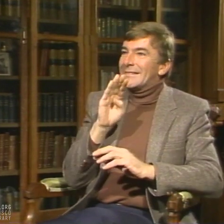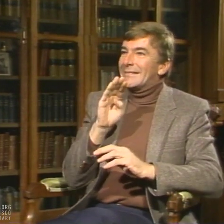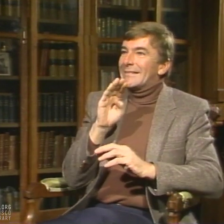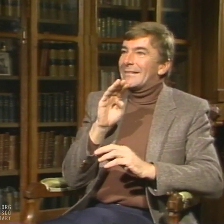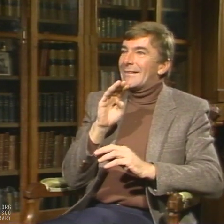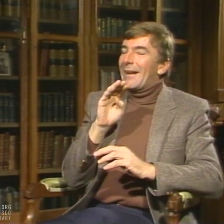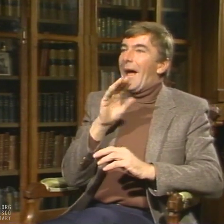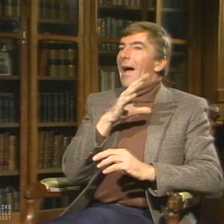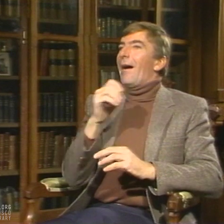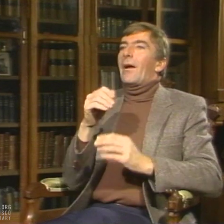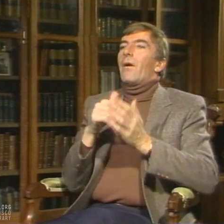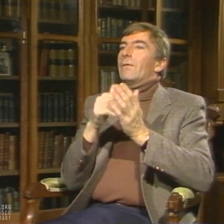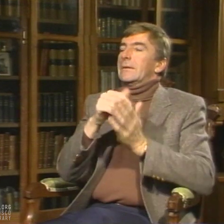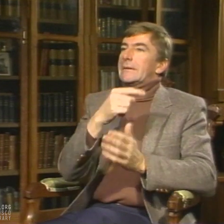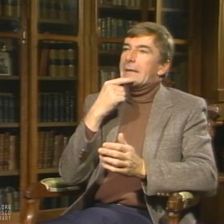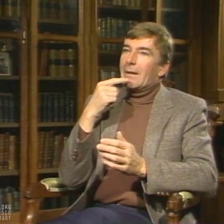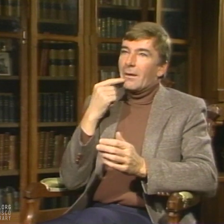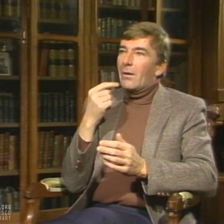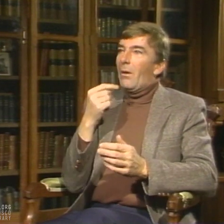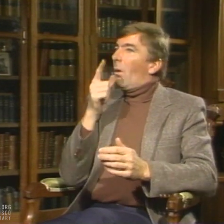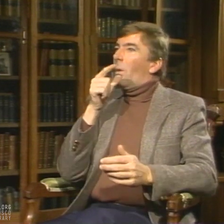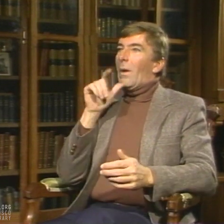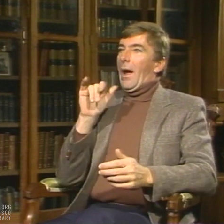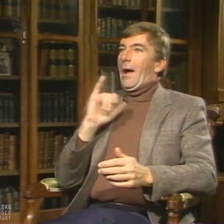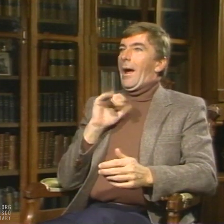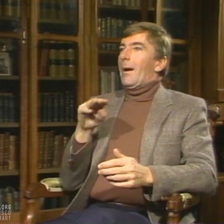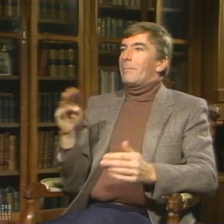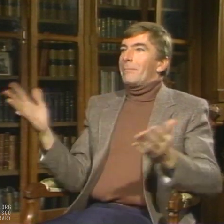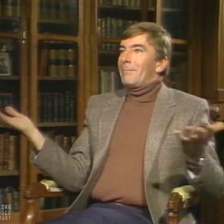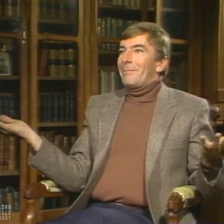becomes frustrated and often asks herself, Who am I?